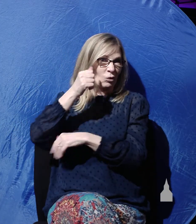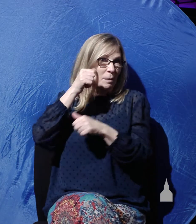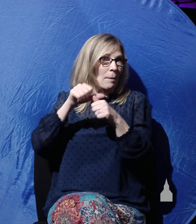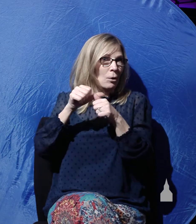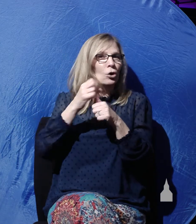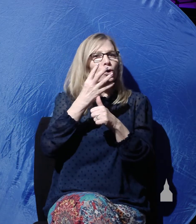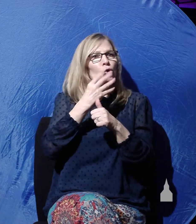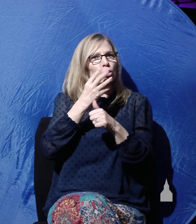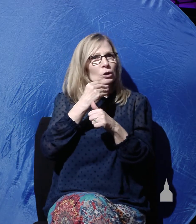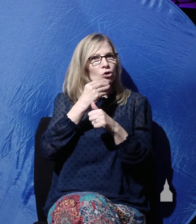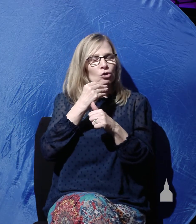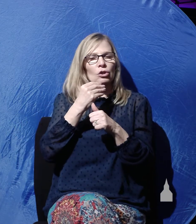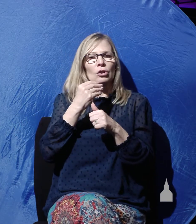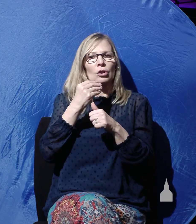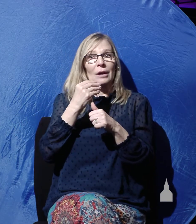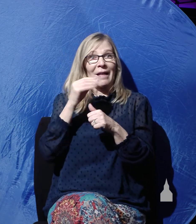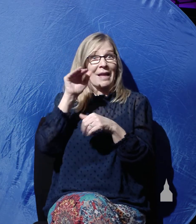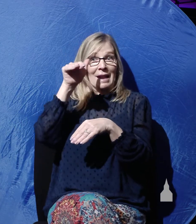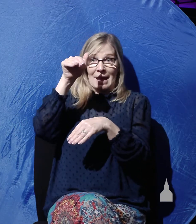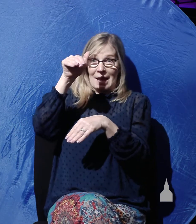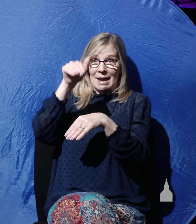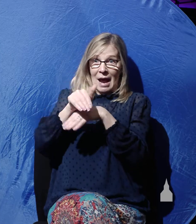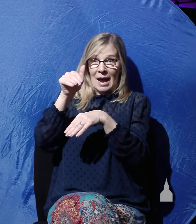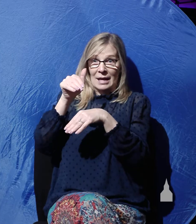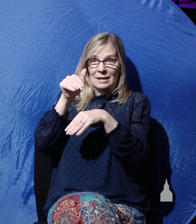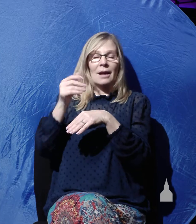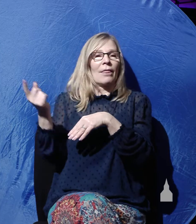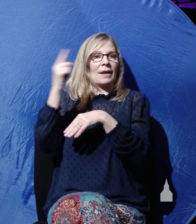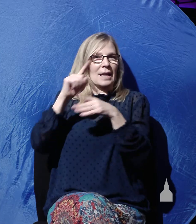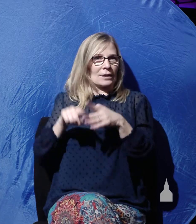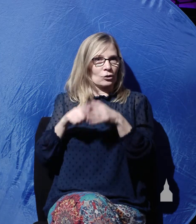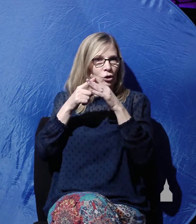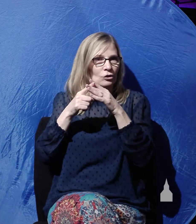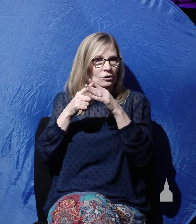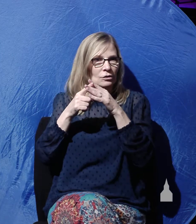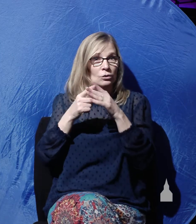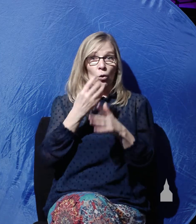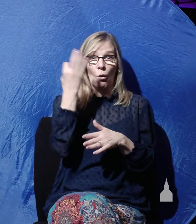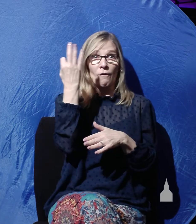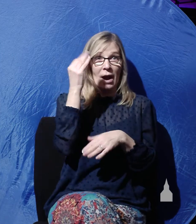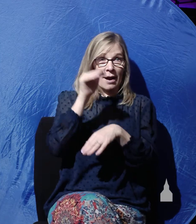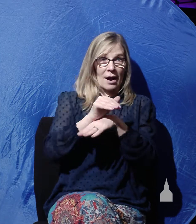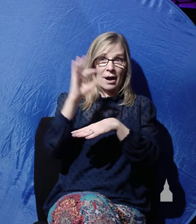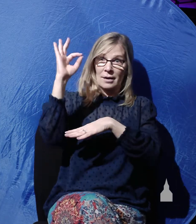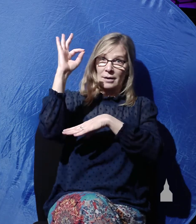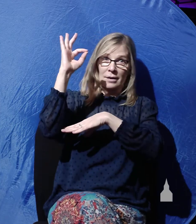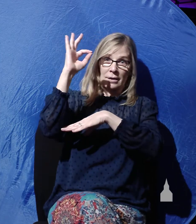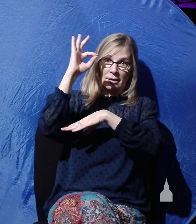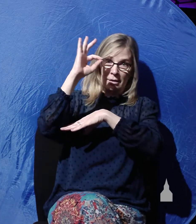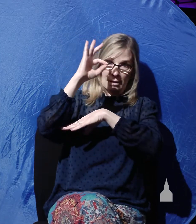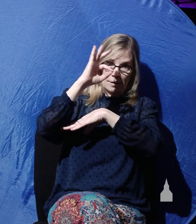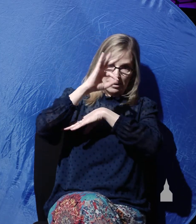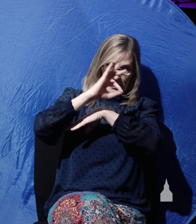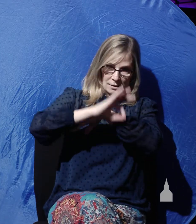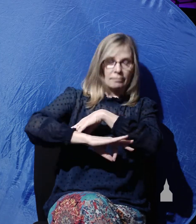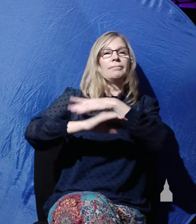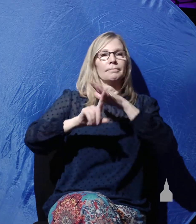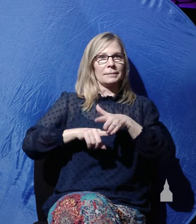the day begins at night, sundown, therefore Friday night was the beginning of the Sabbath, not Saturday